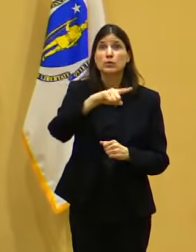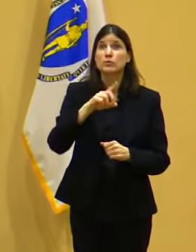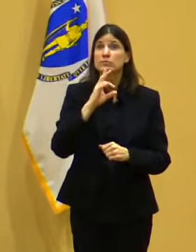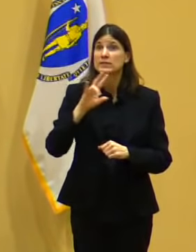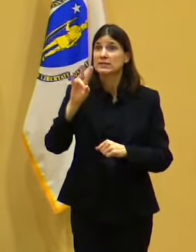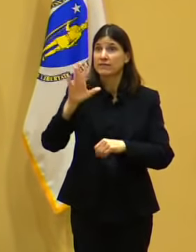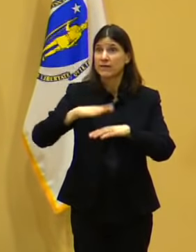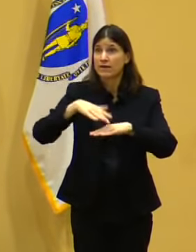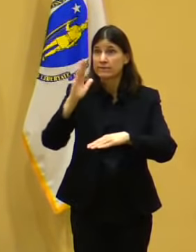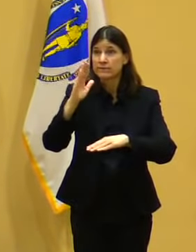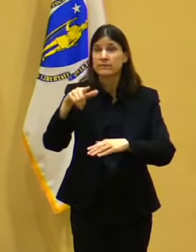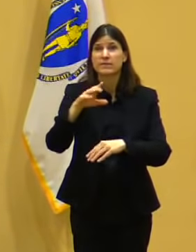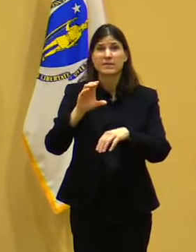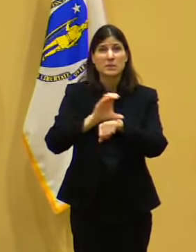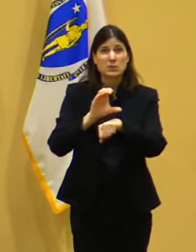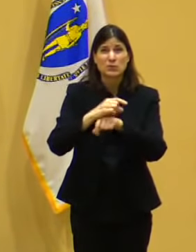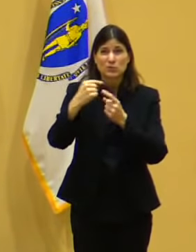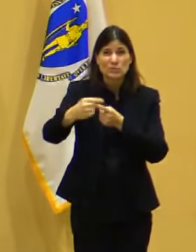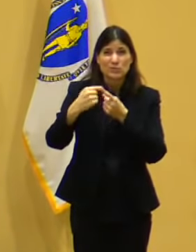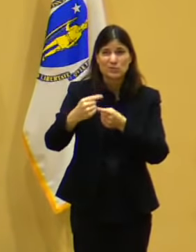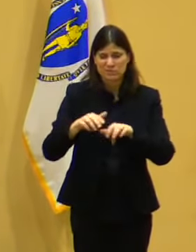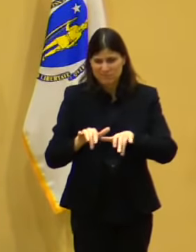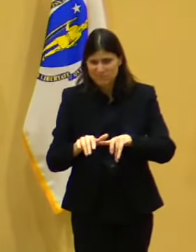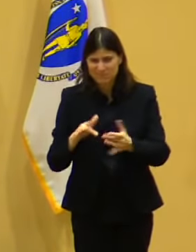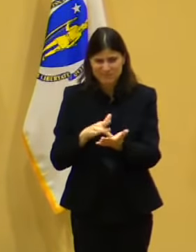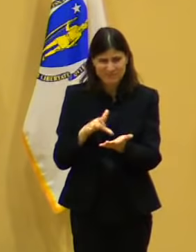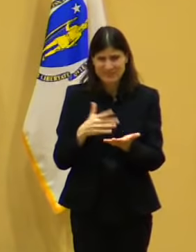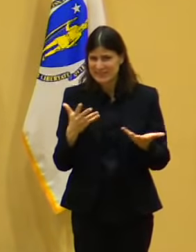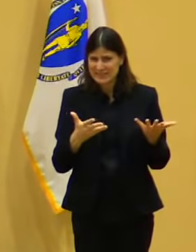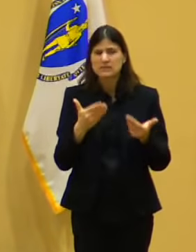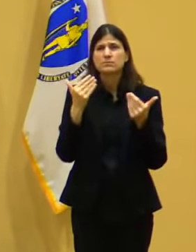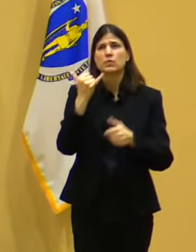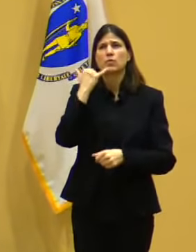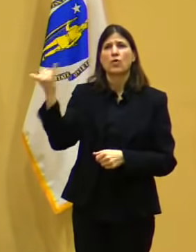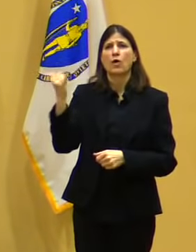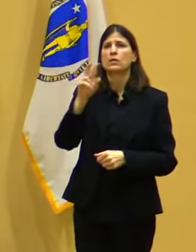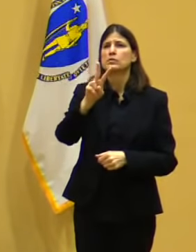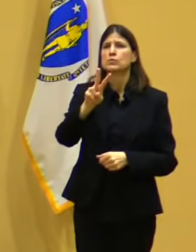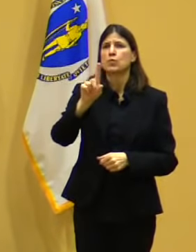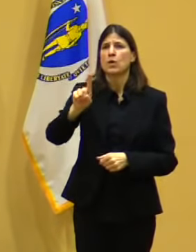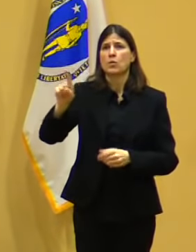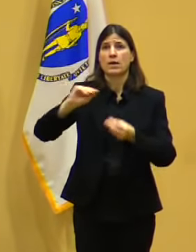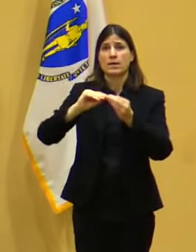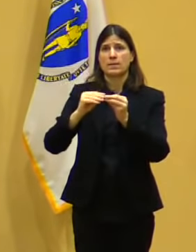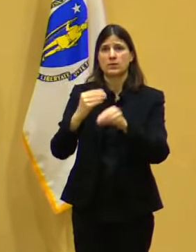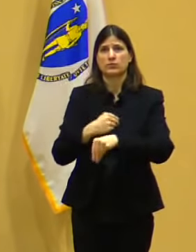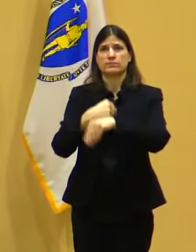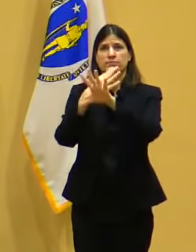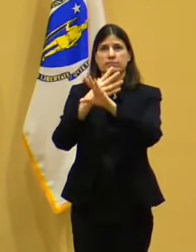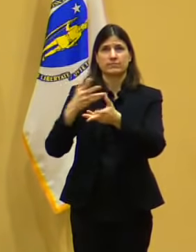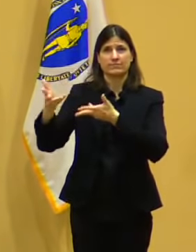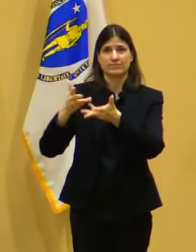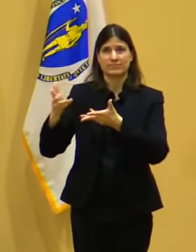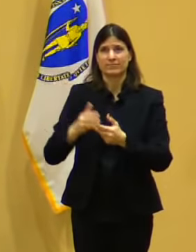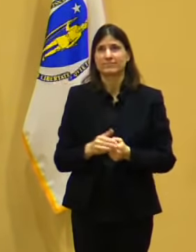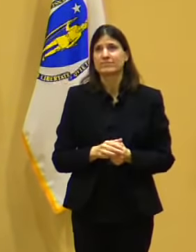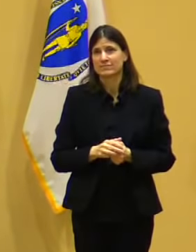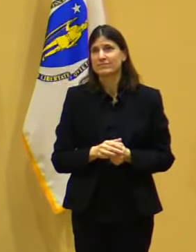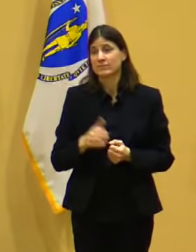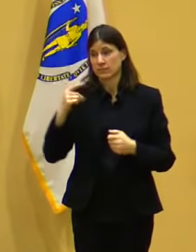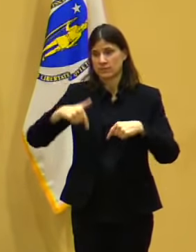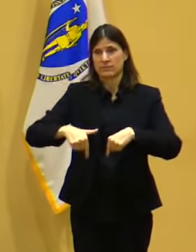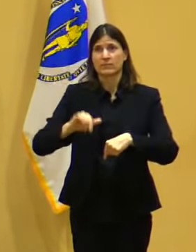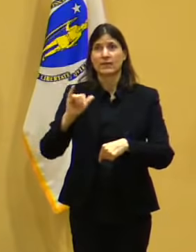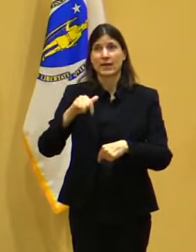sites, which are obviously high-output locations where vaccines can be administered quickly and efficiently. Today, we're